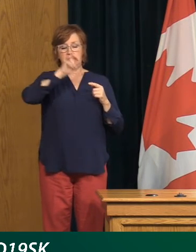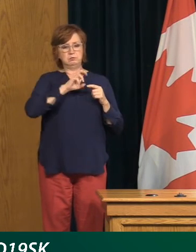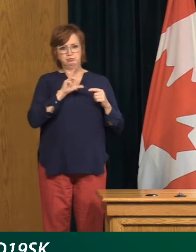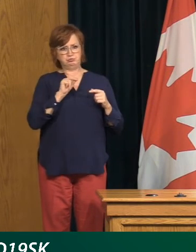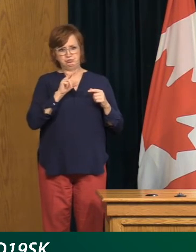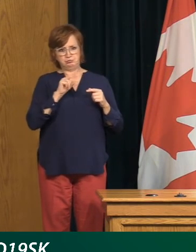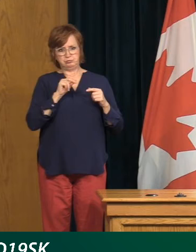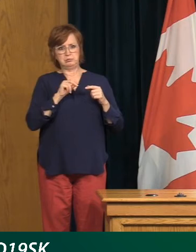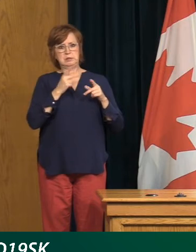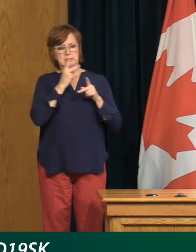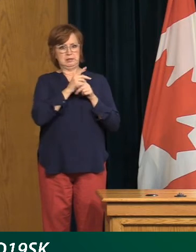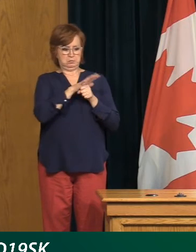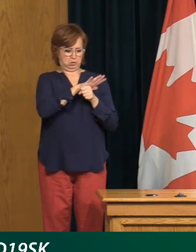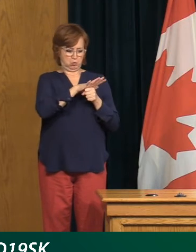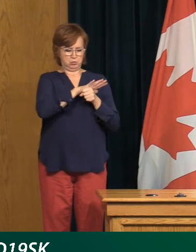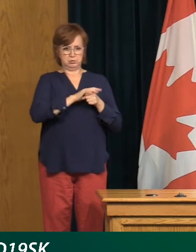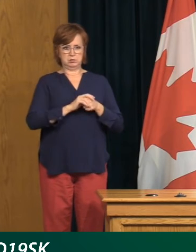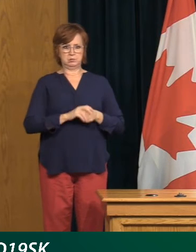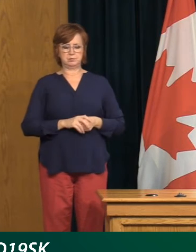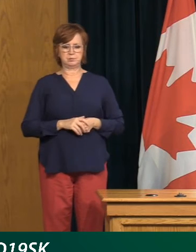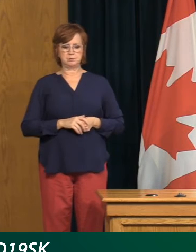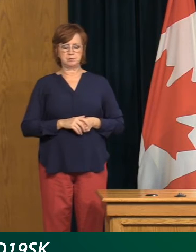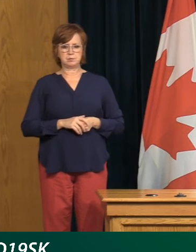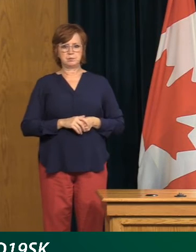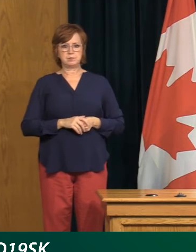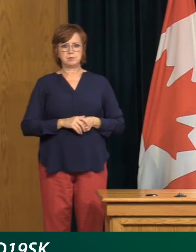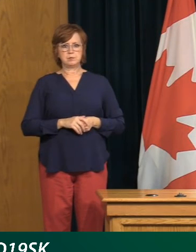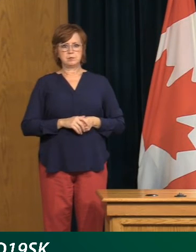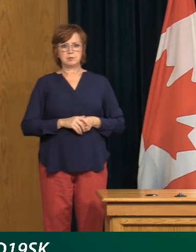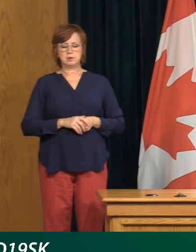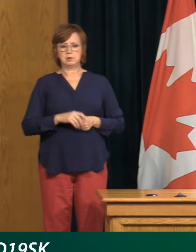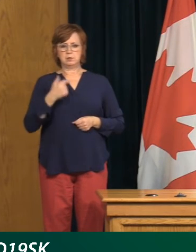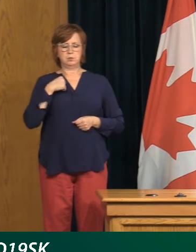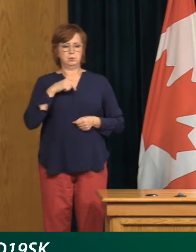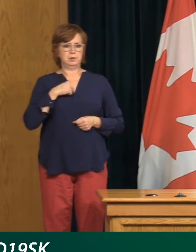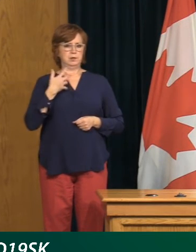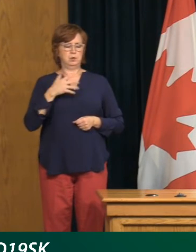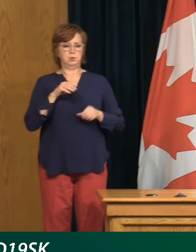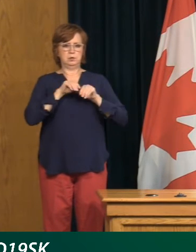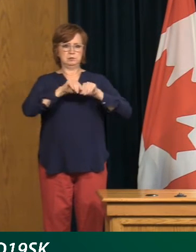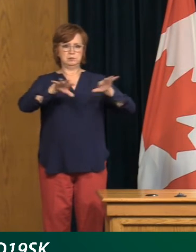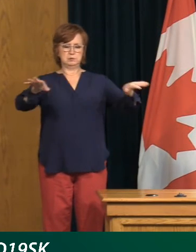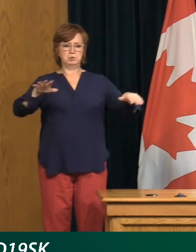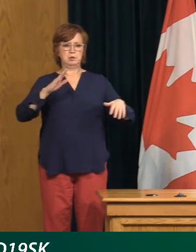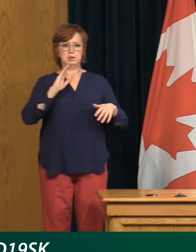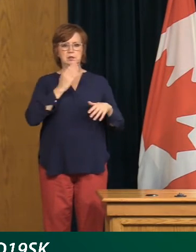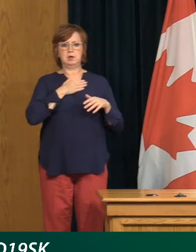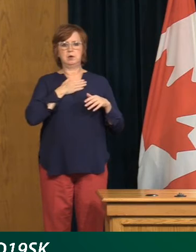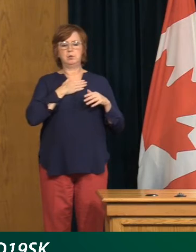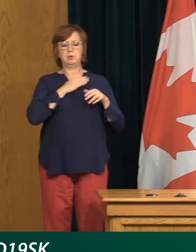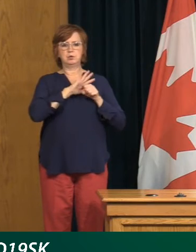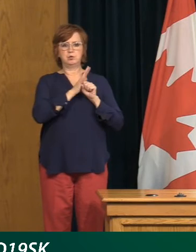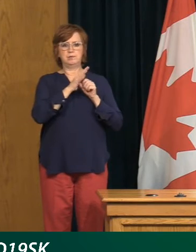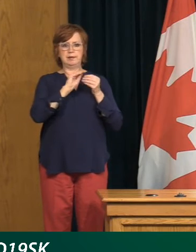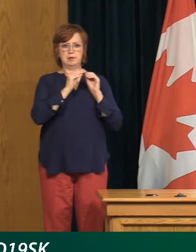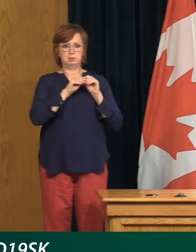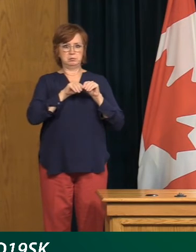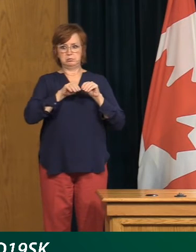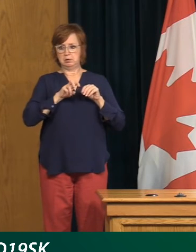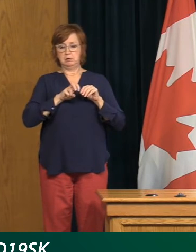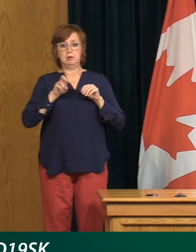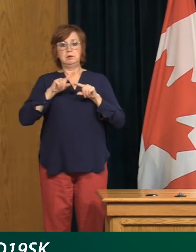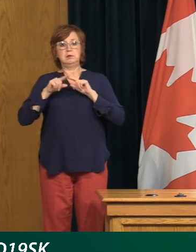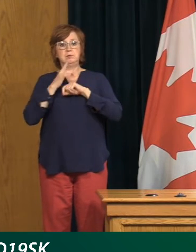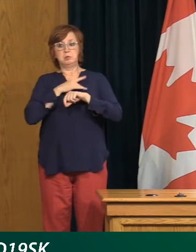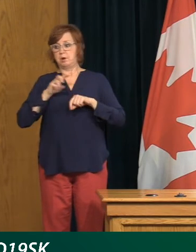not go there right now because then you can import cases and export them out, which we did see in March and April. The second